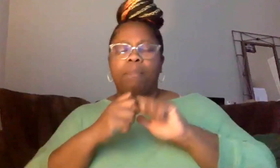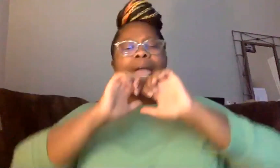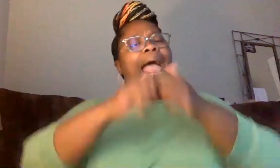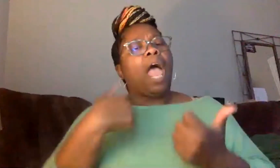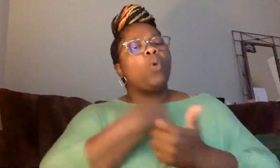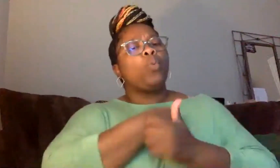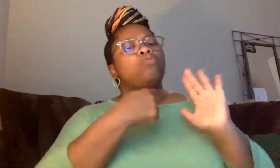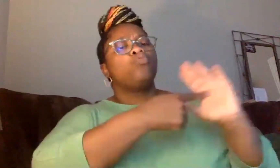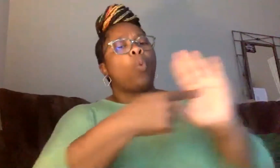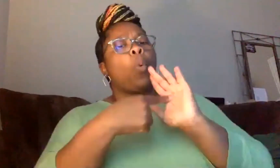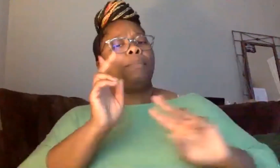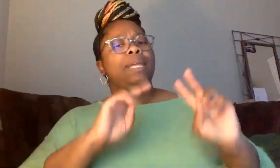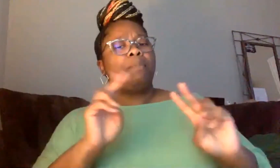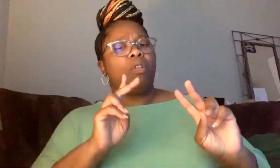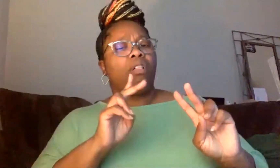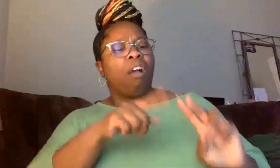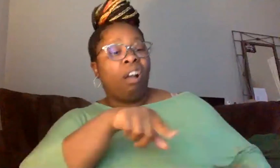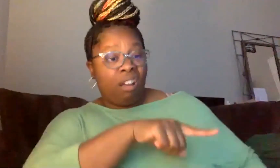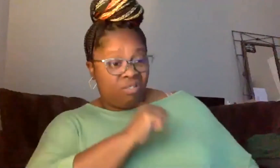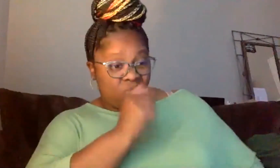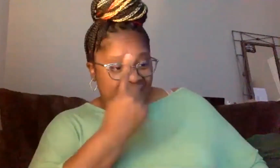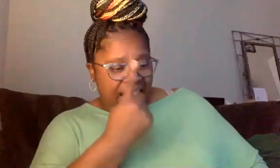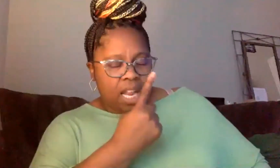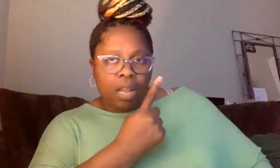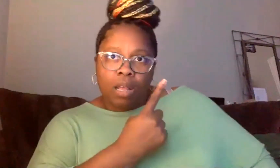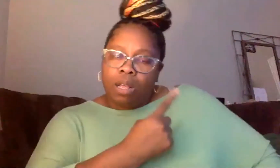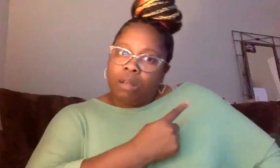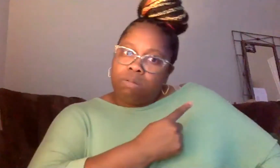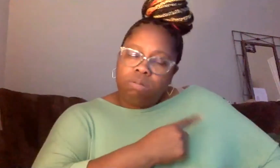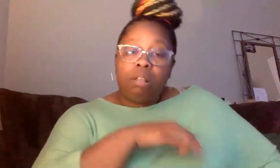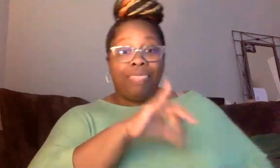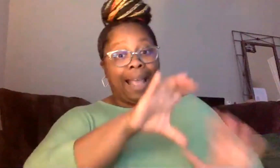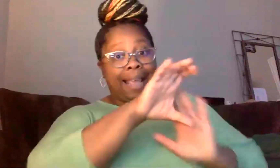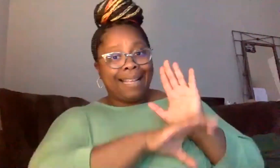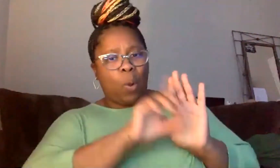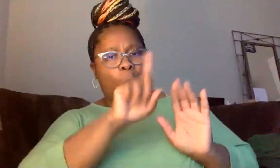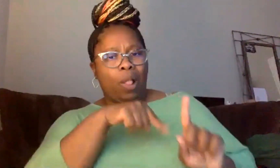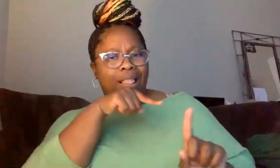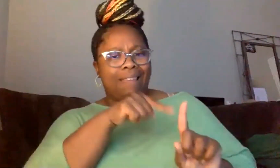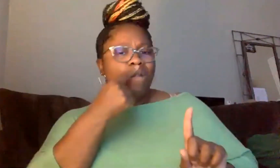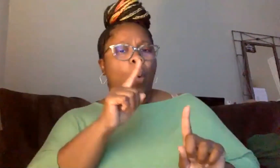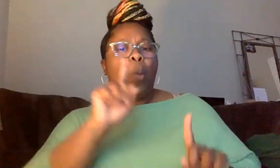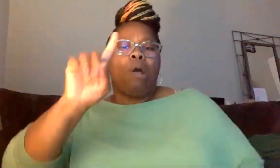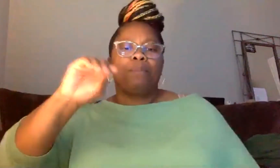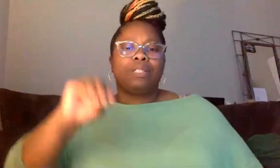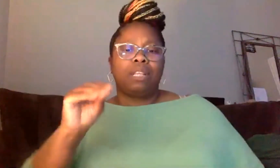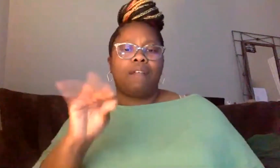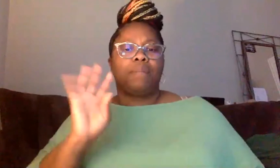that are acting like they don't get it, that this Constitution is only for 1% of the people? It is only for people who are,